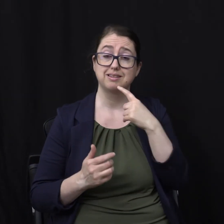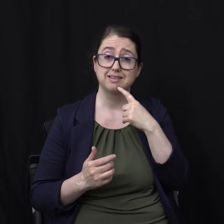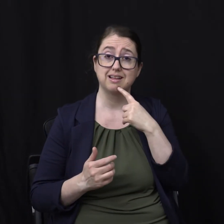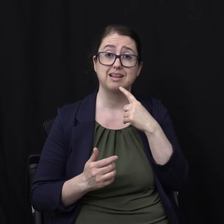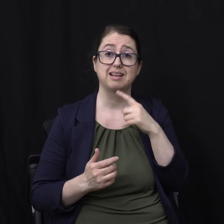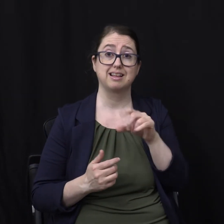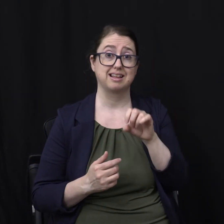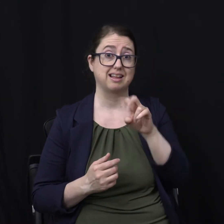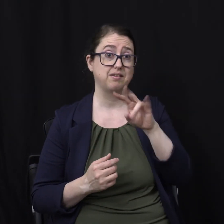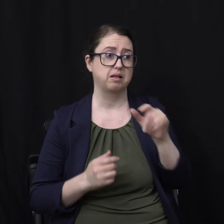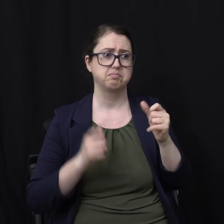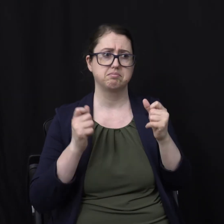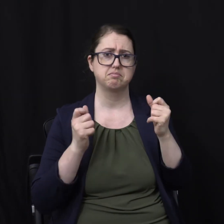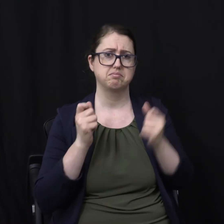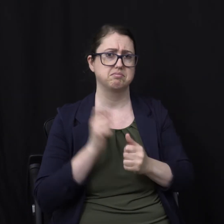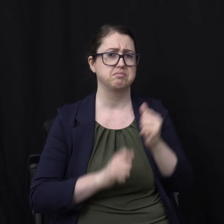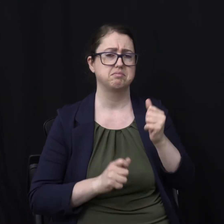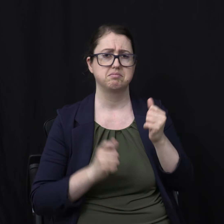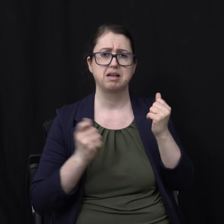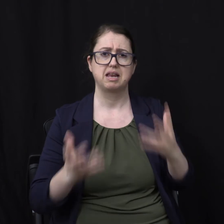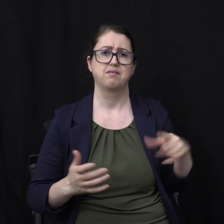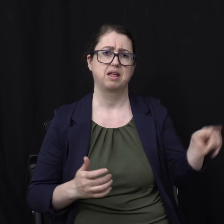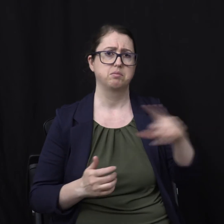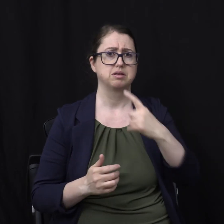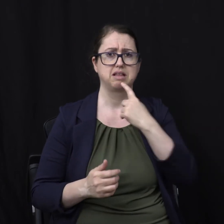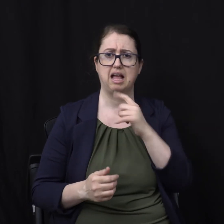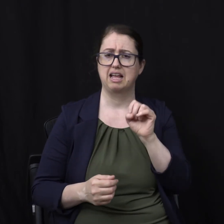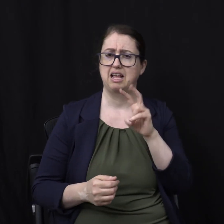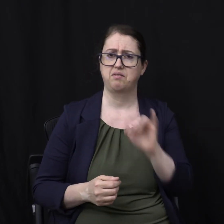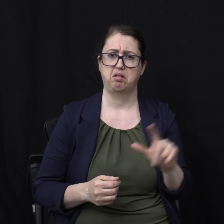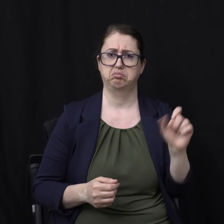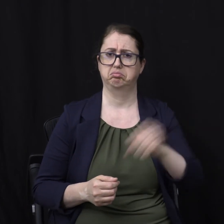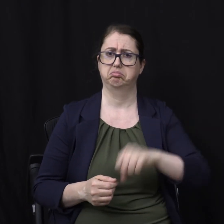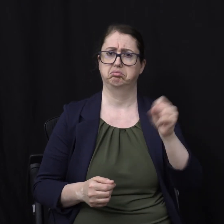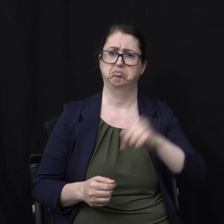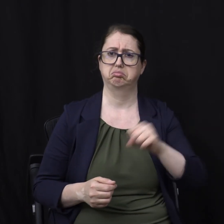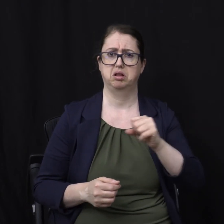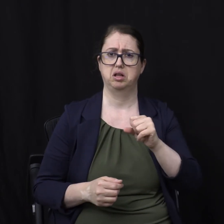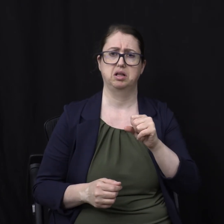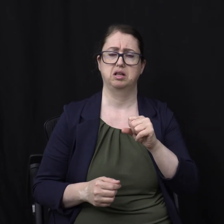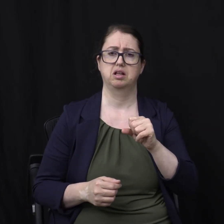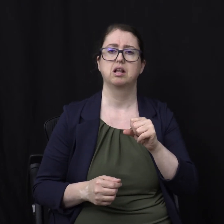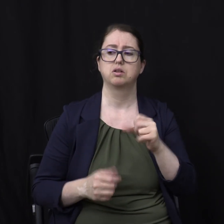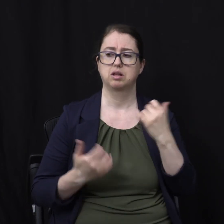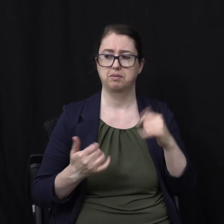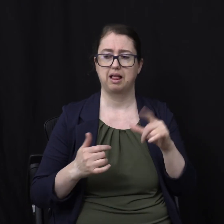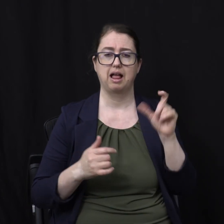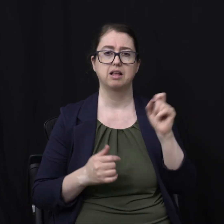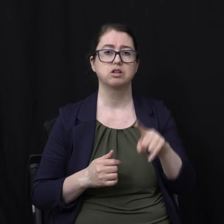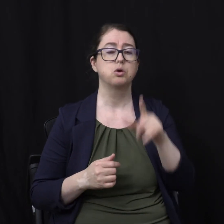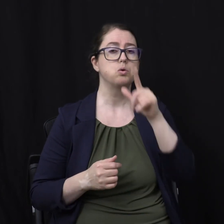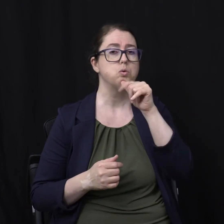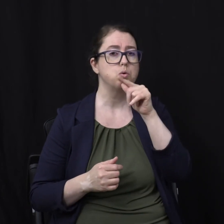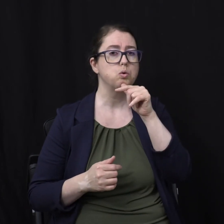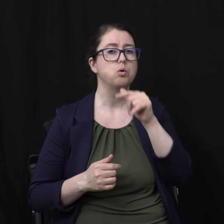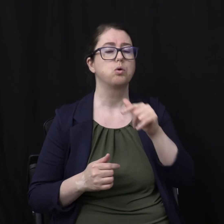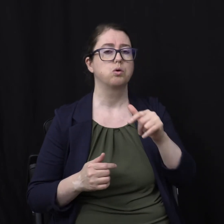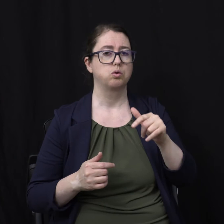Who dwells A hundred percent of them So the wicked of course They're the ones That dwell Well let's ask it On the screen here Who among us shall dwell With the devouring